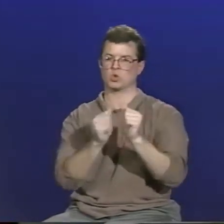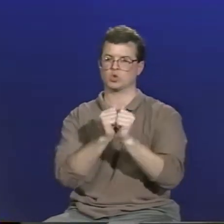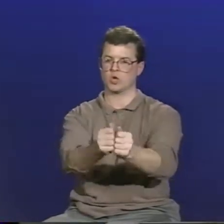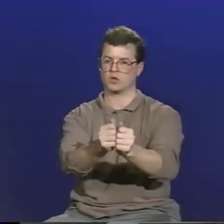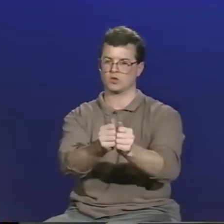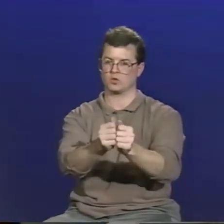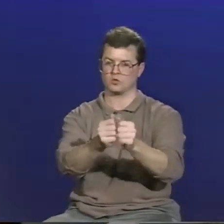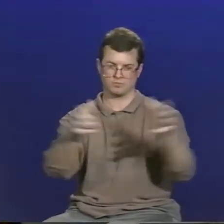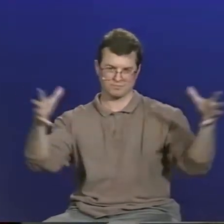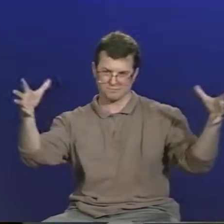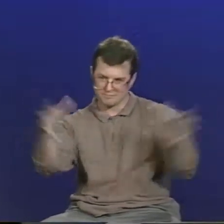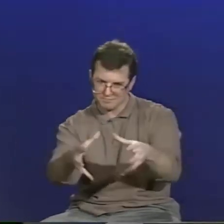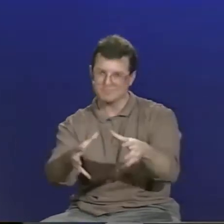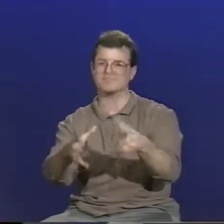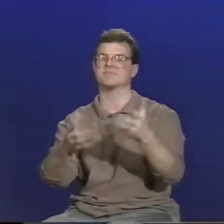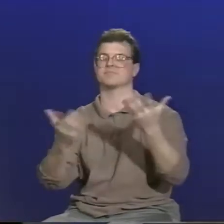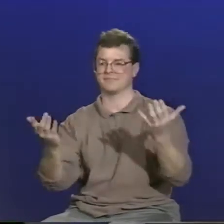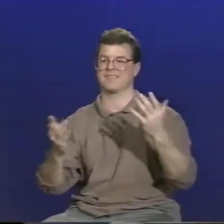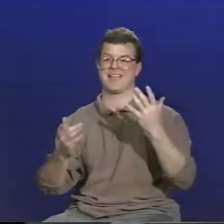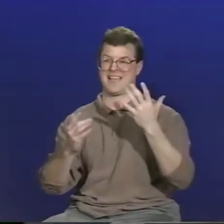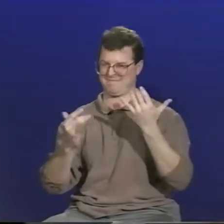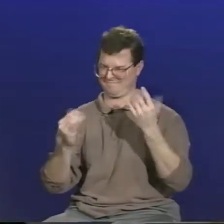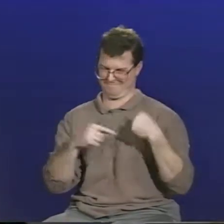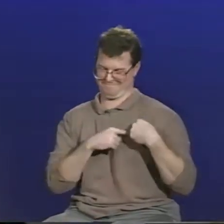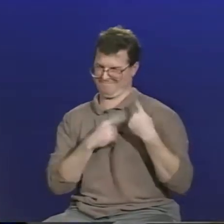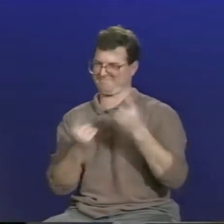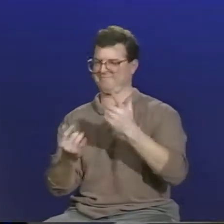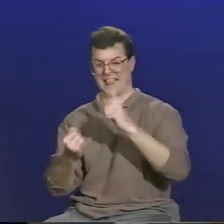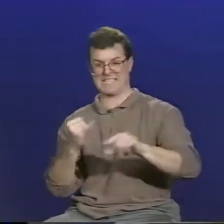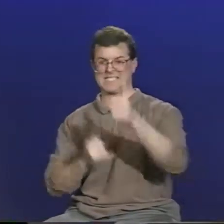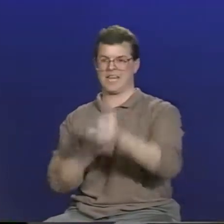and they should work together to reduce the problem.